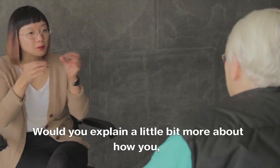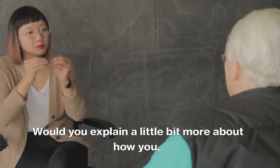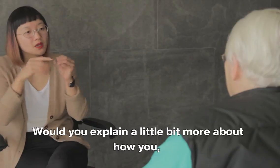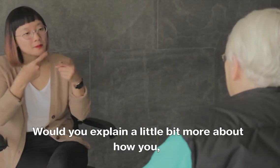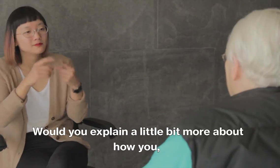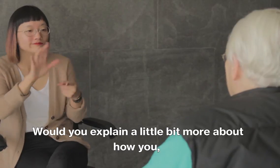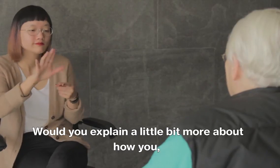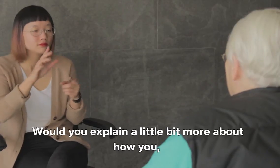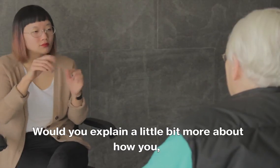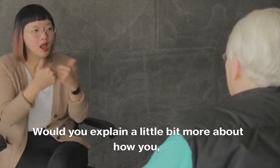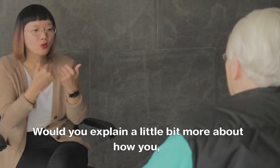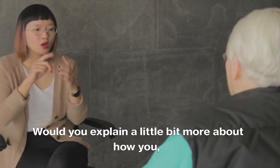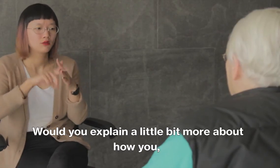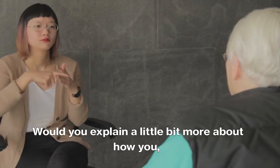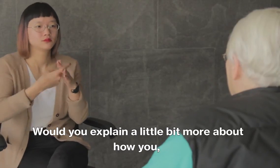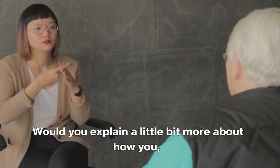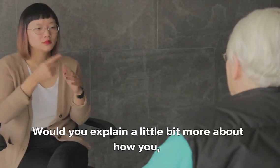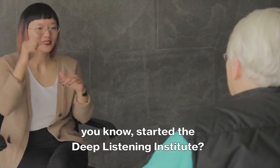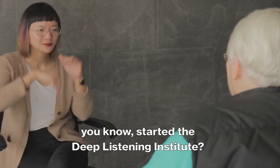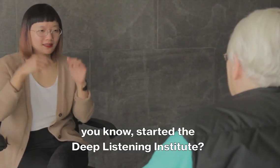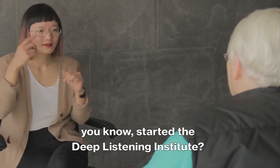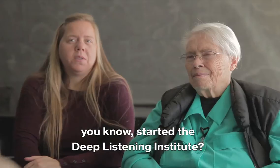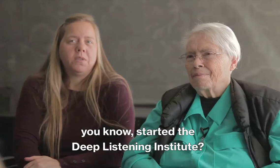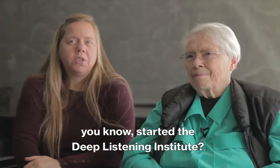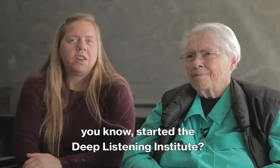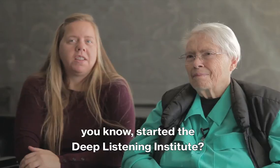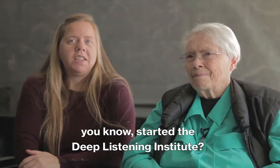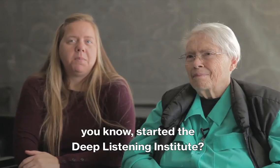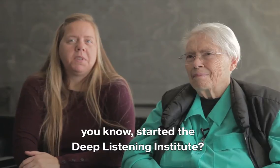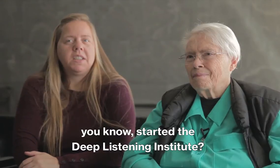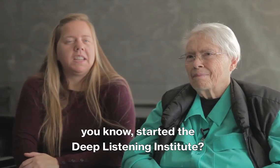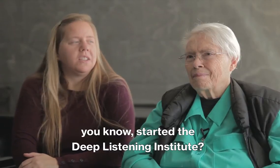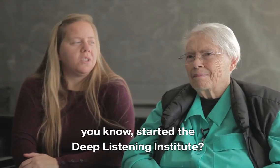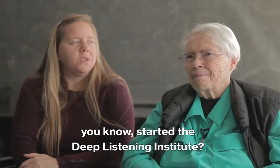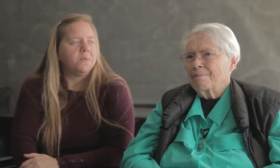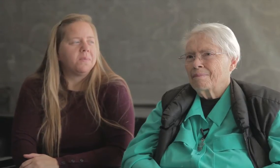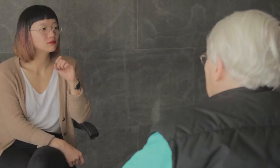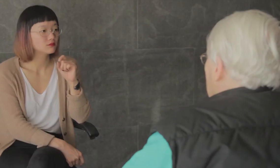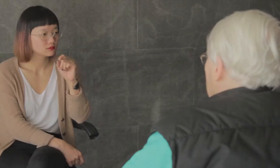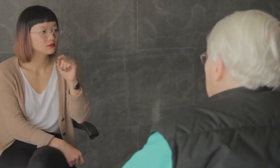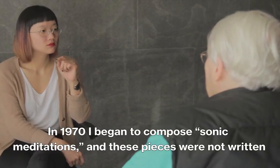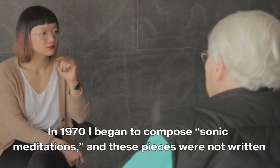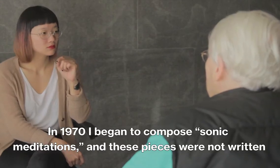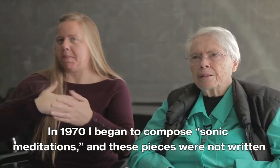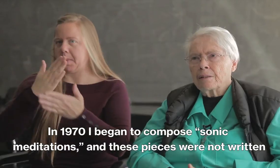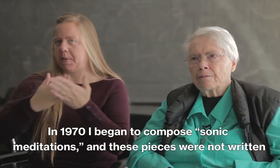Can you explain a little bit more about how you, you know, started the Deep Listening Institute? In 1970,